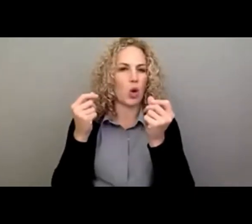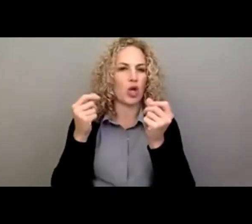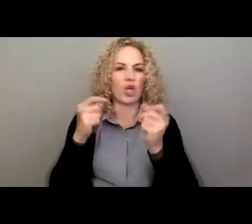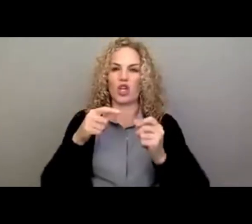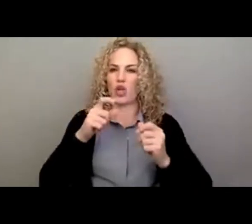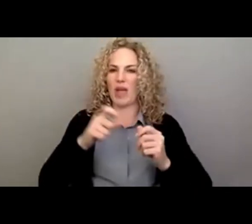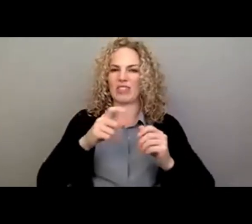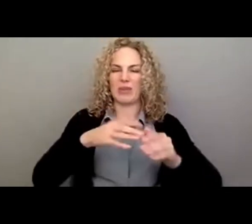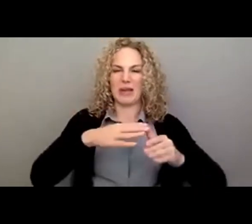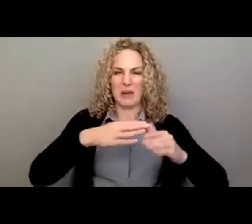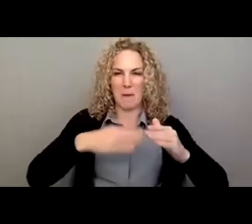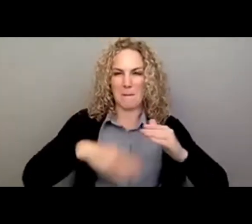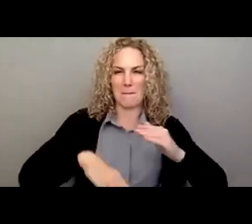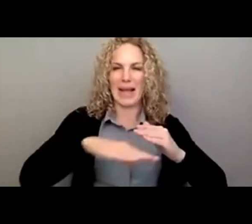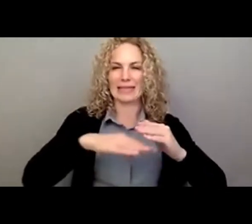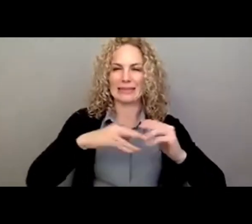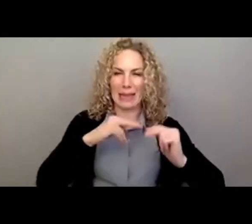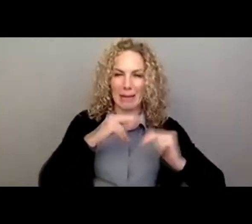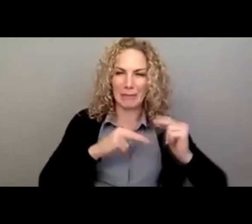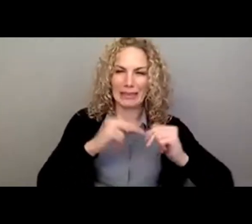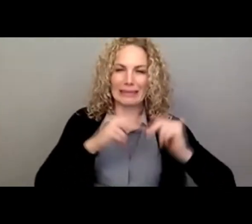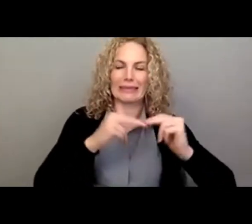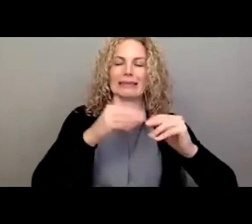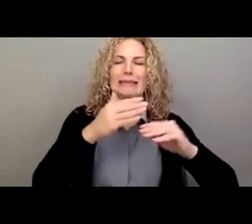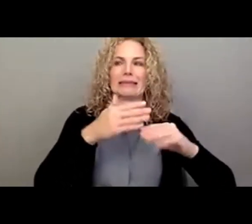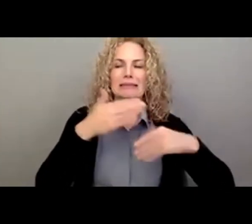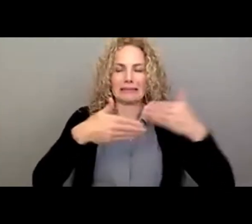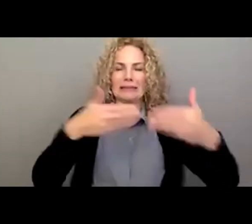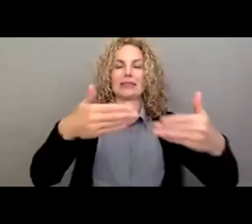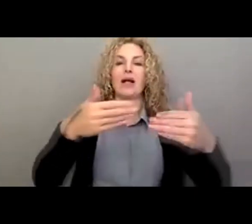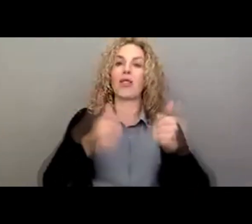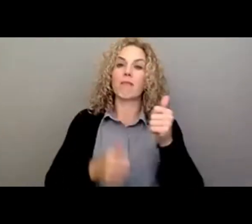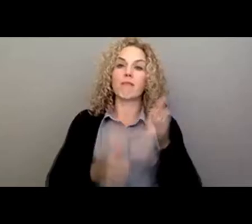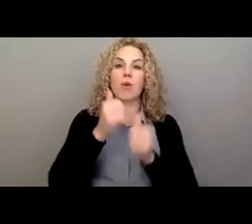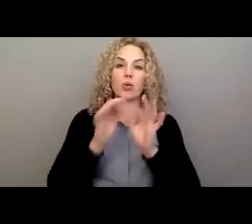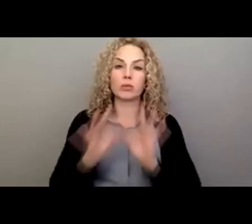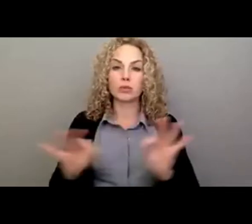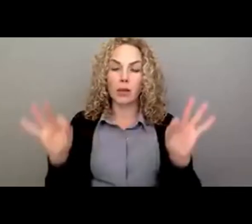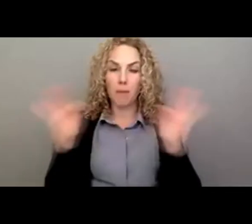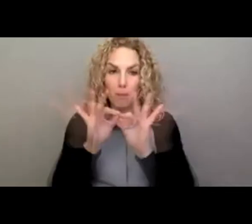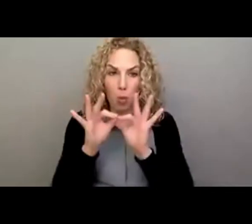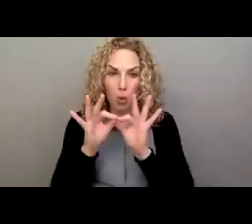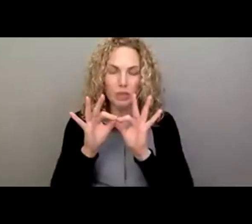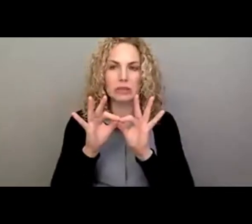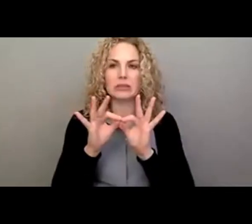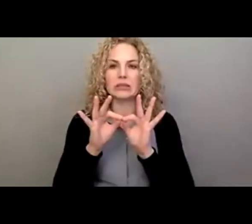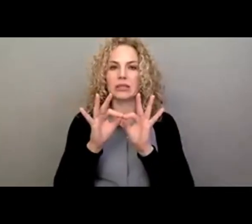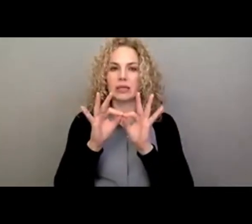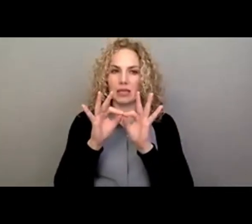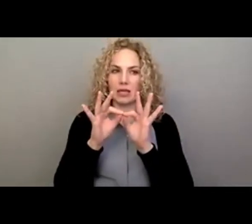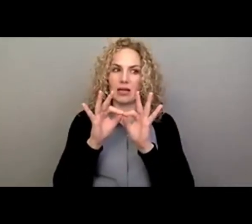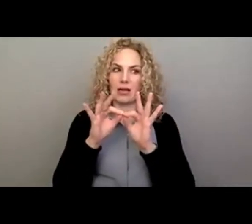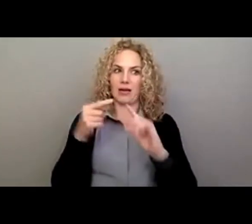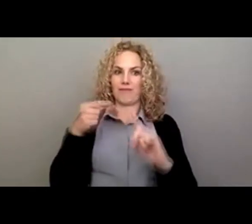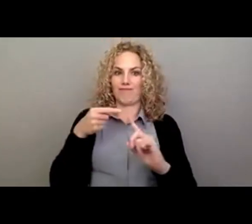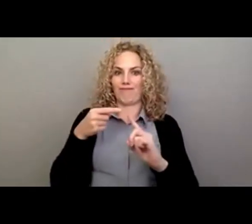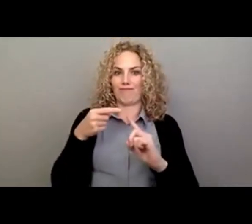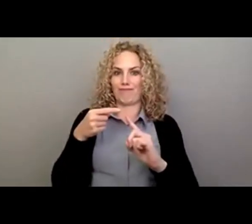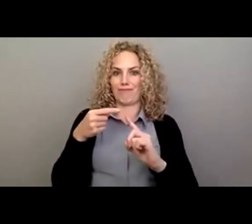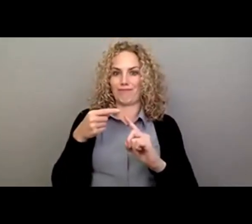and build yourself up. And the most important, I think, asset we have,